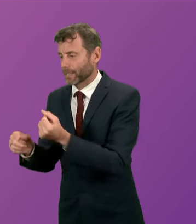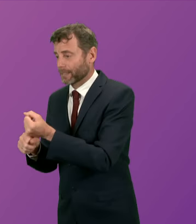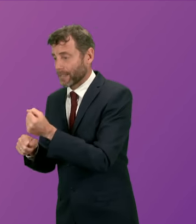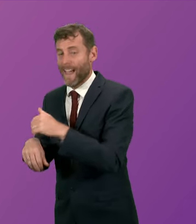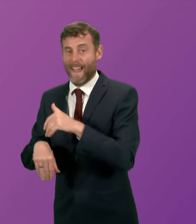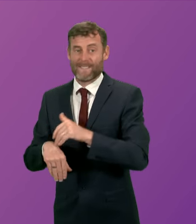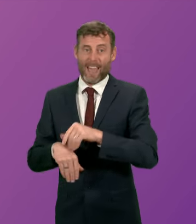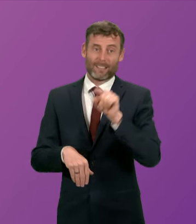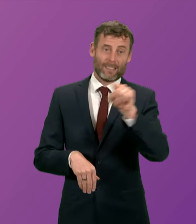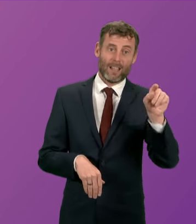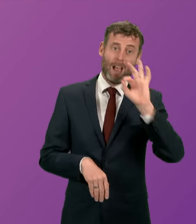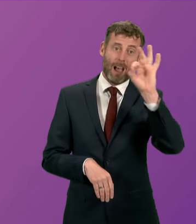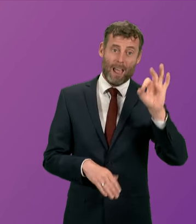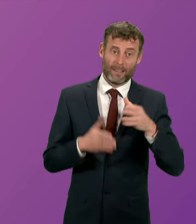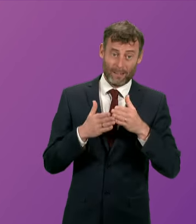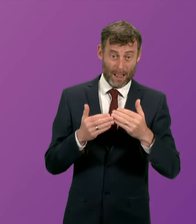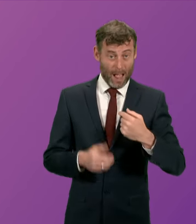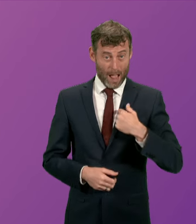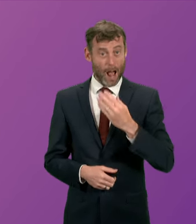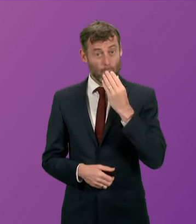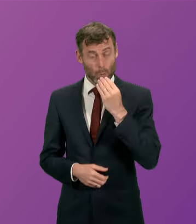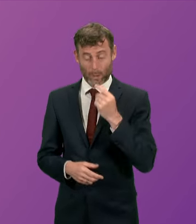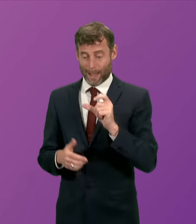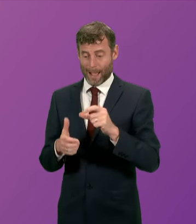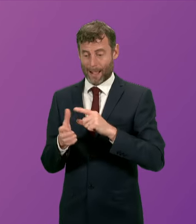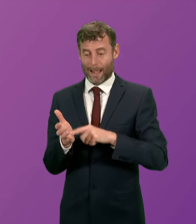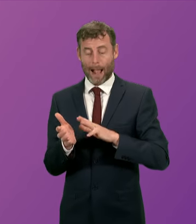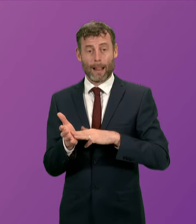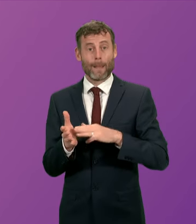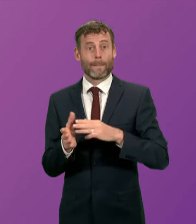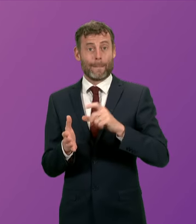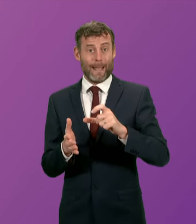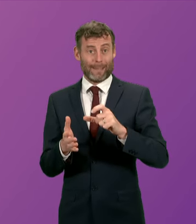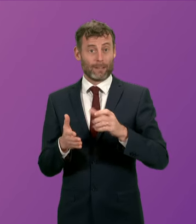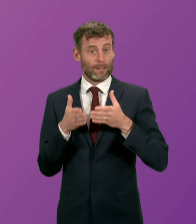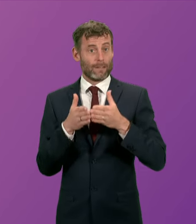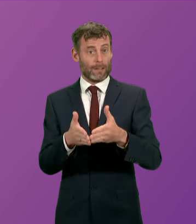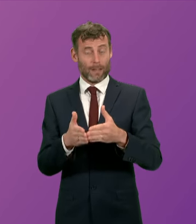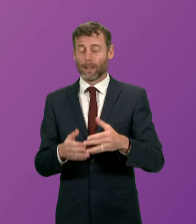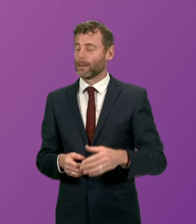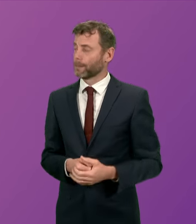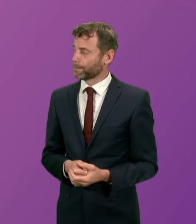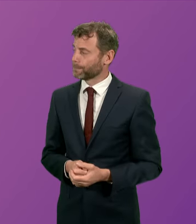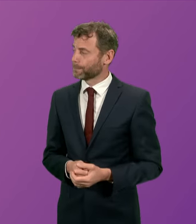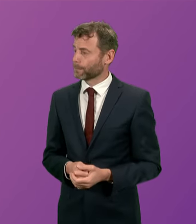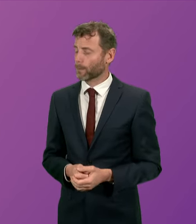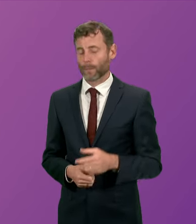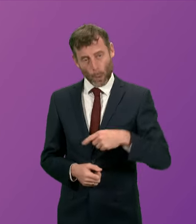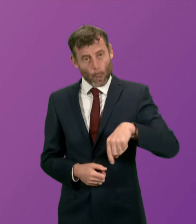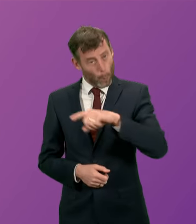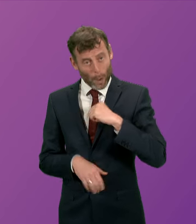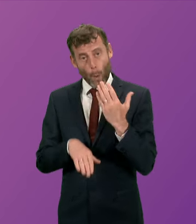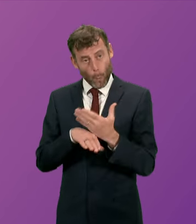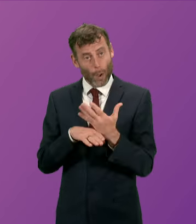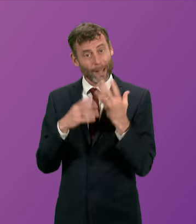Green knows I'm a frequent user of the CalMAC network and will do so in the course of the next few weeks again we are